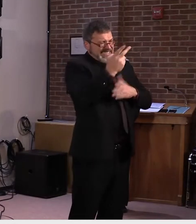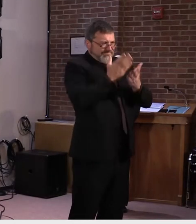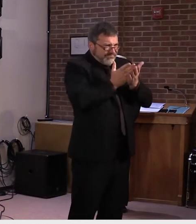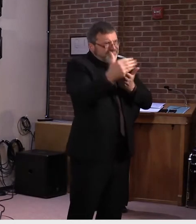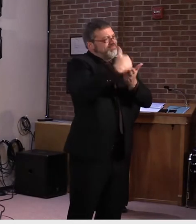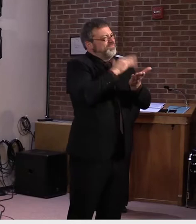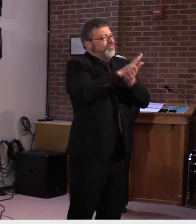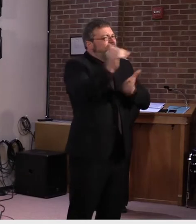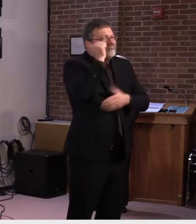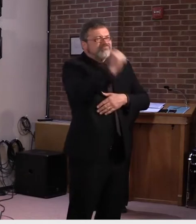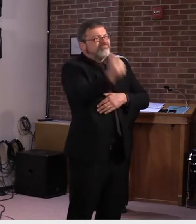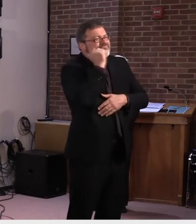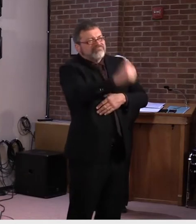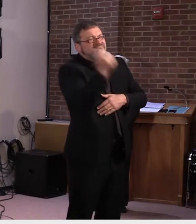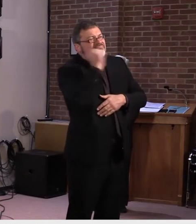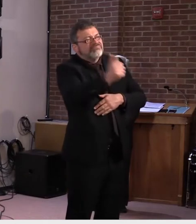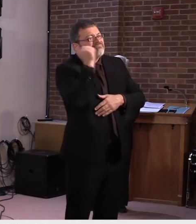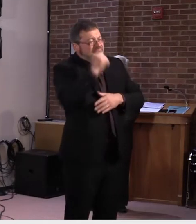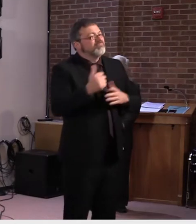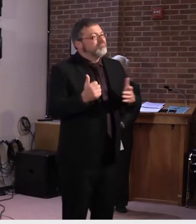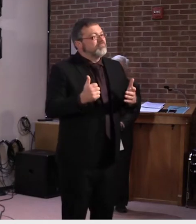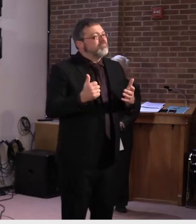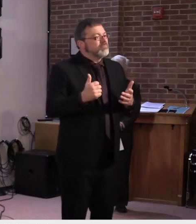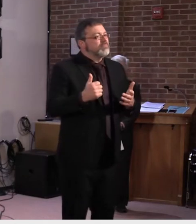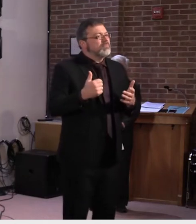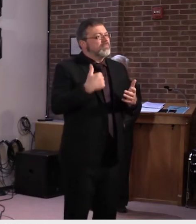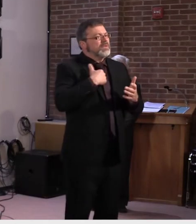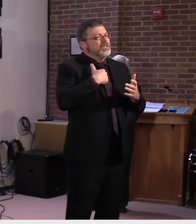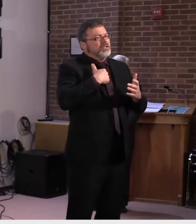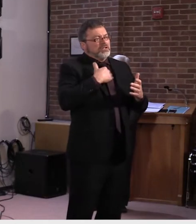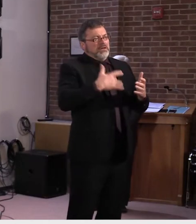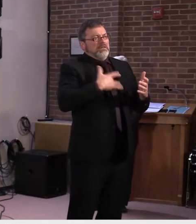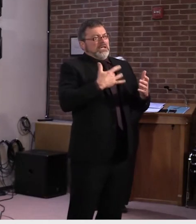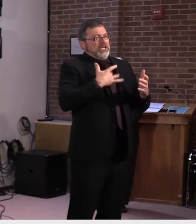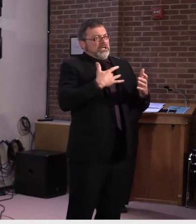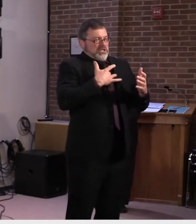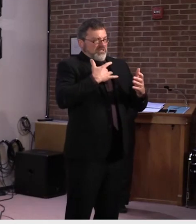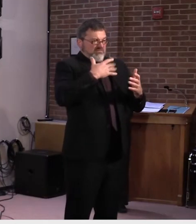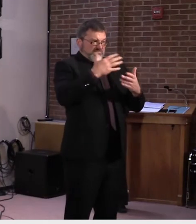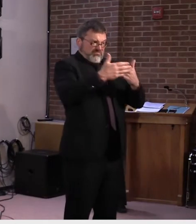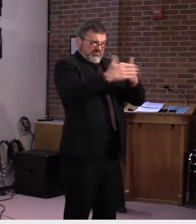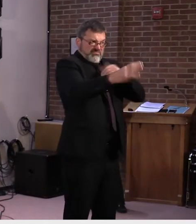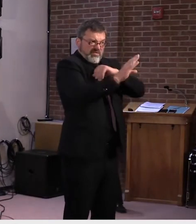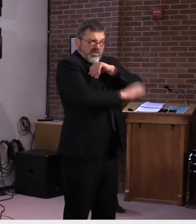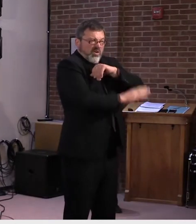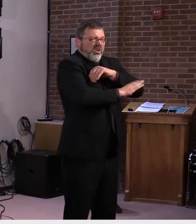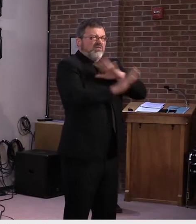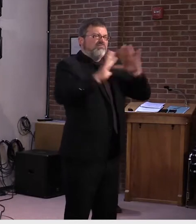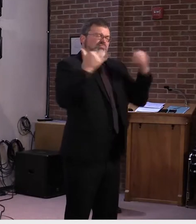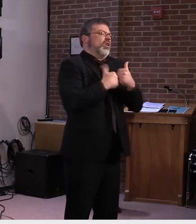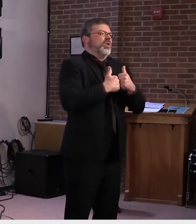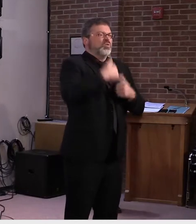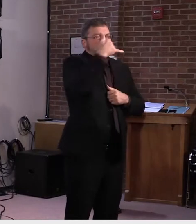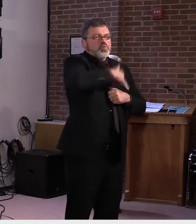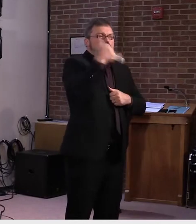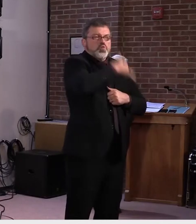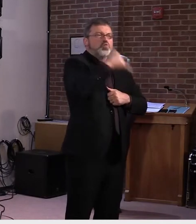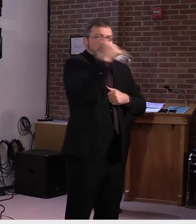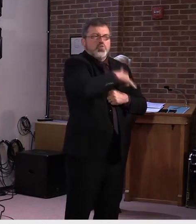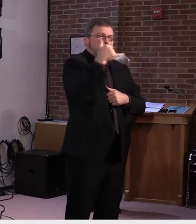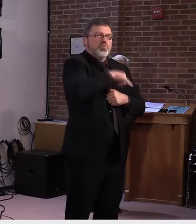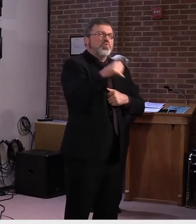Clearly, there will be obstacles ahead like staffing levels, which may limit much in-person instruction education